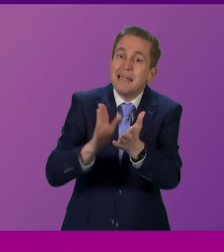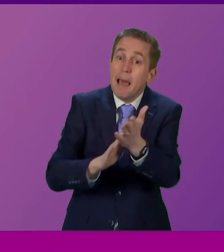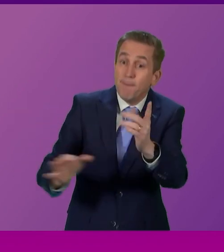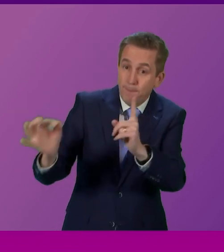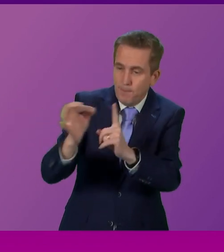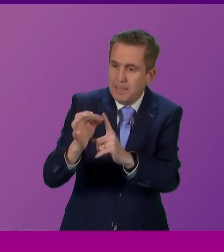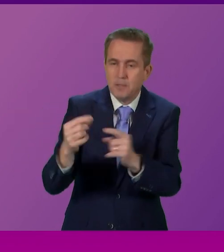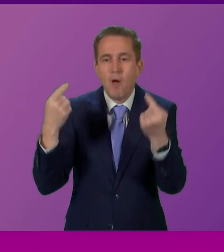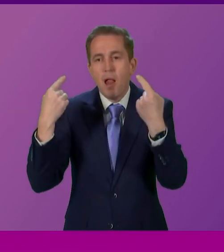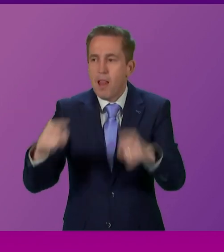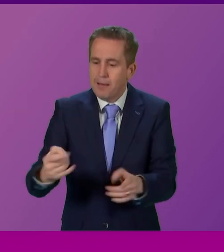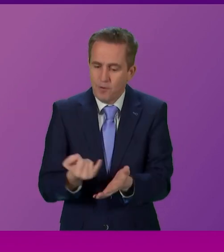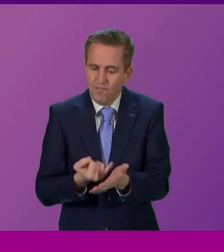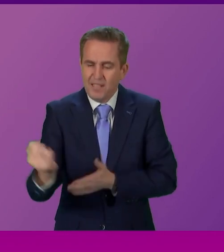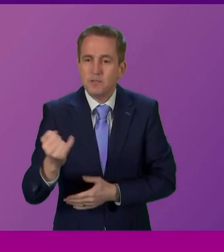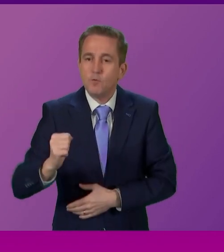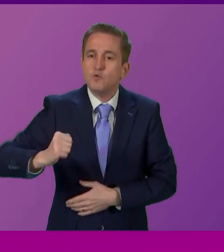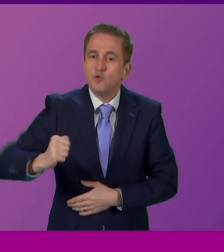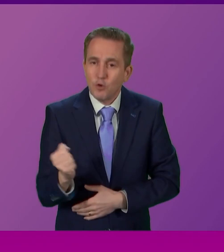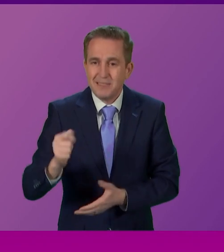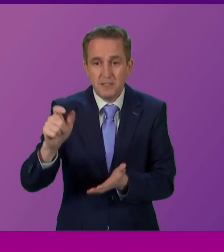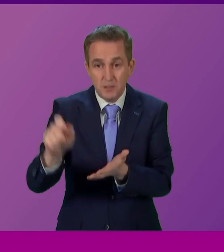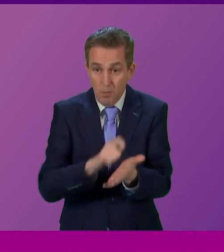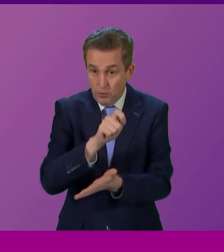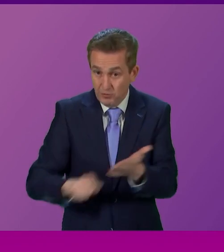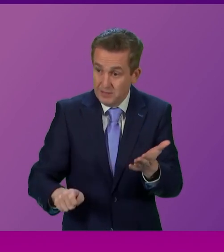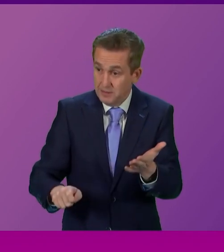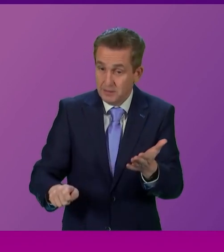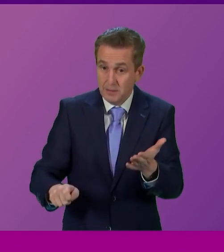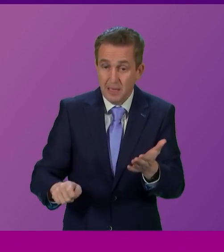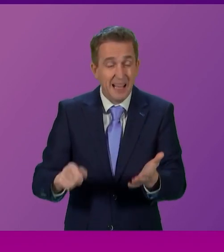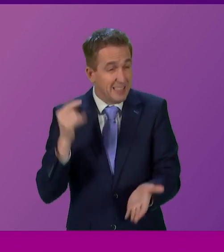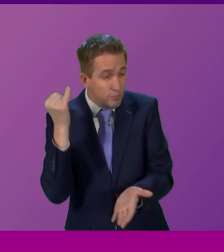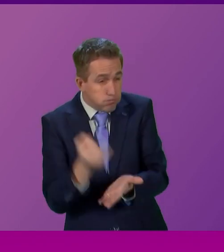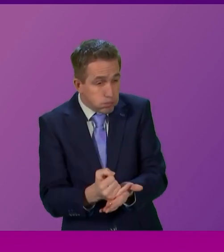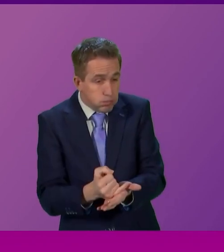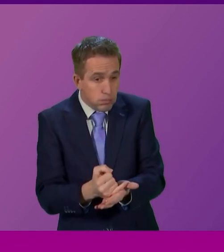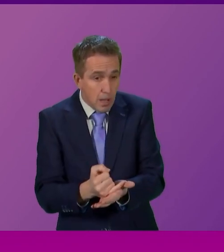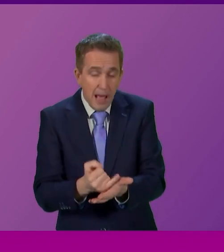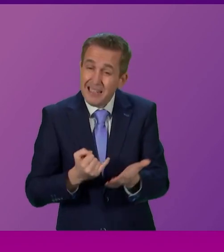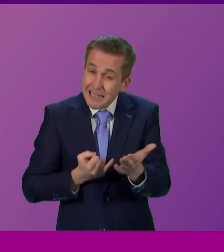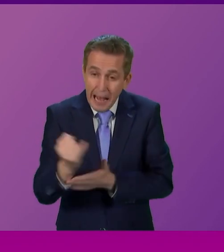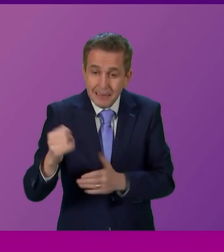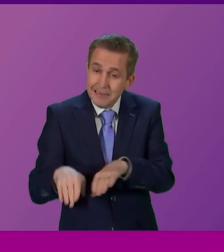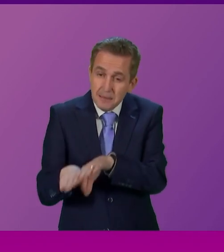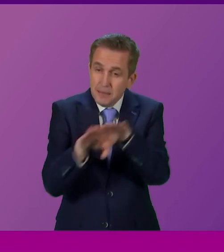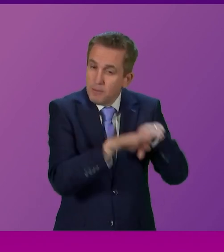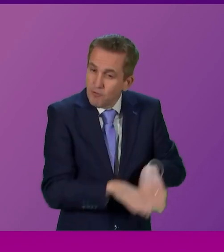on Scottish democracy. It's absurd and it's fundamentally anti-democratic.